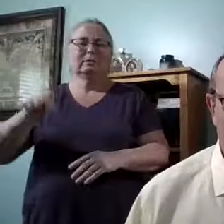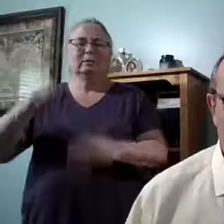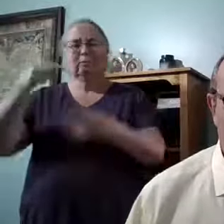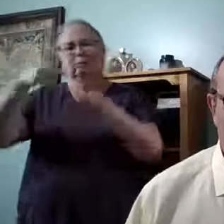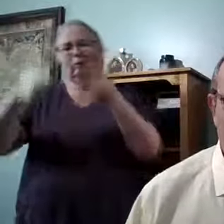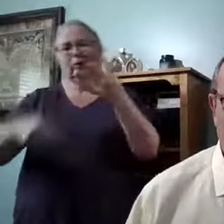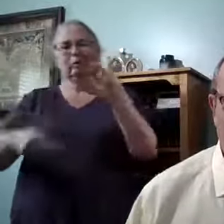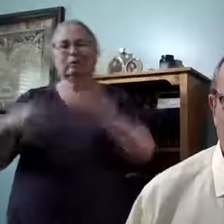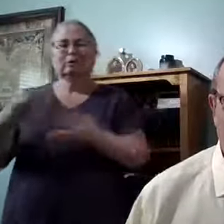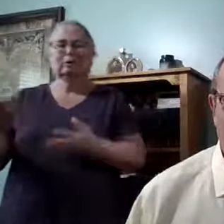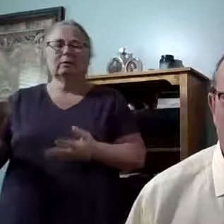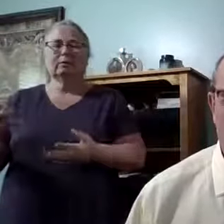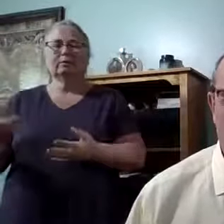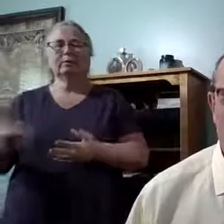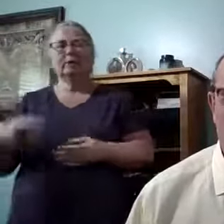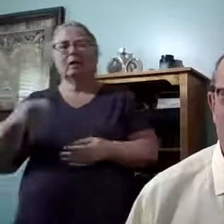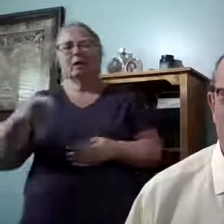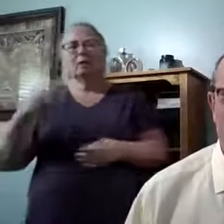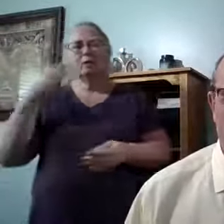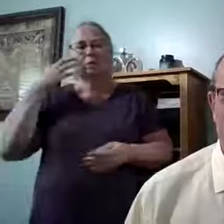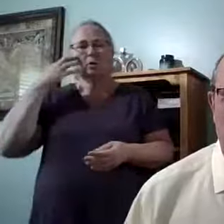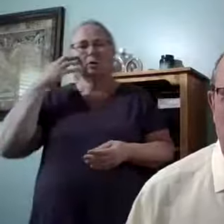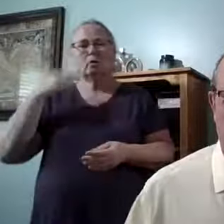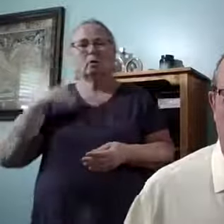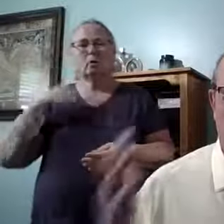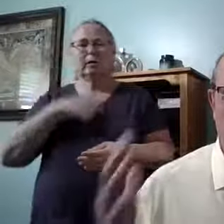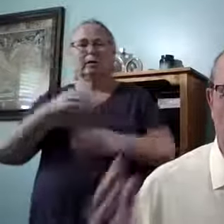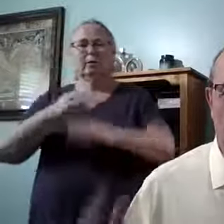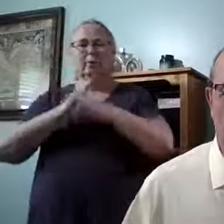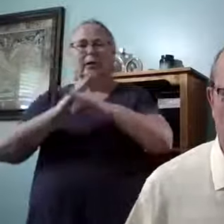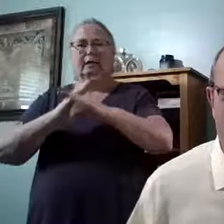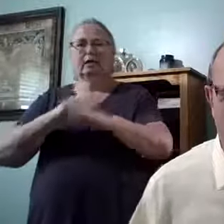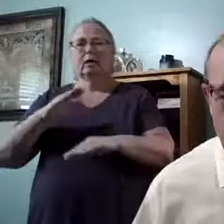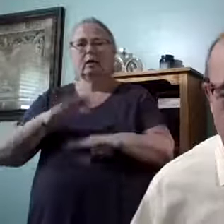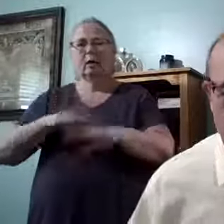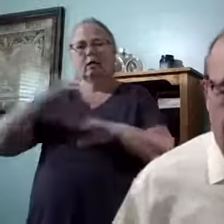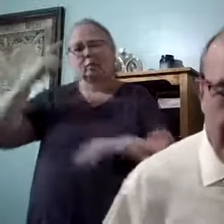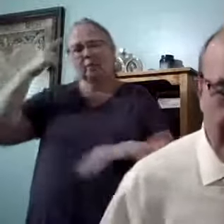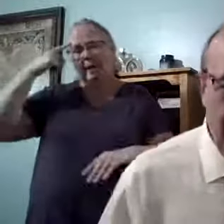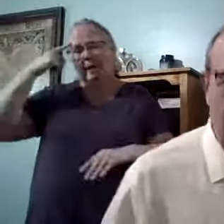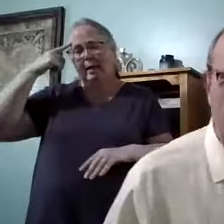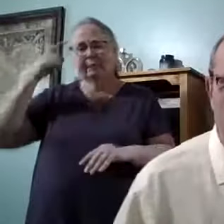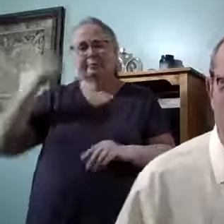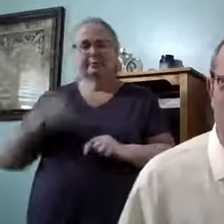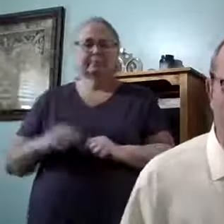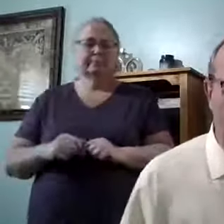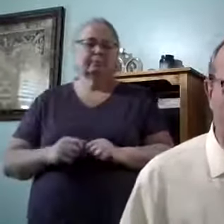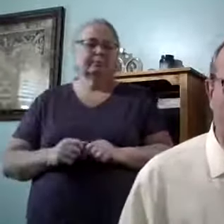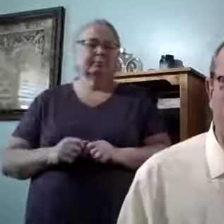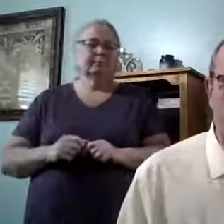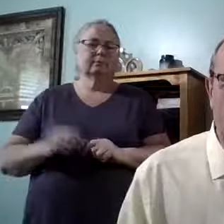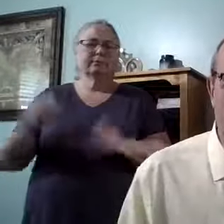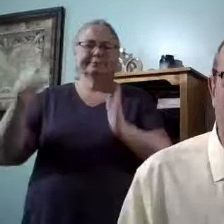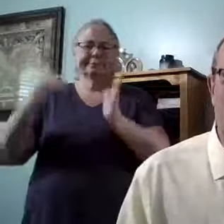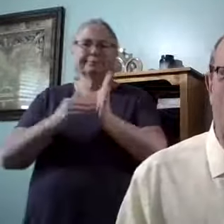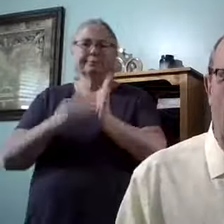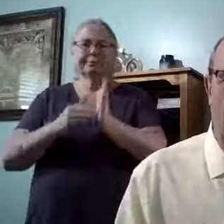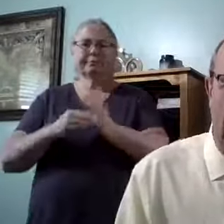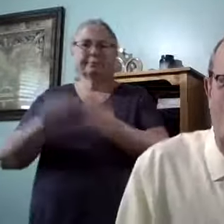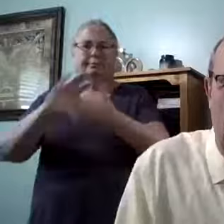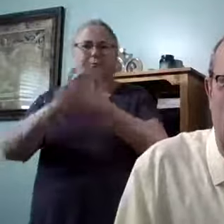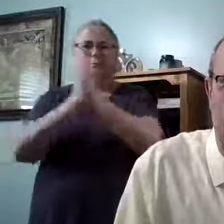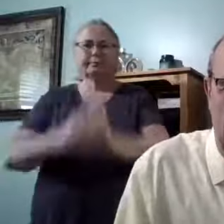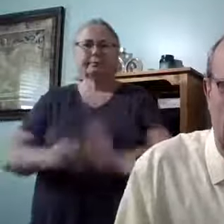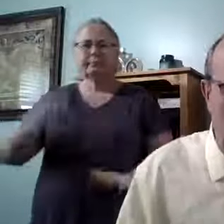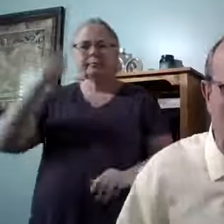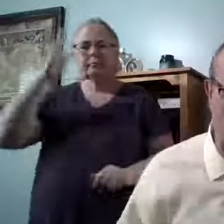And so, you know, we need protection on our mind. And again, this peace of God,